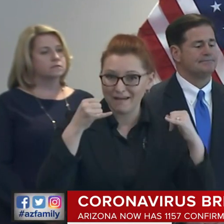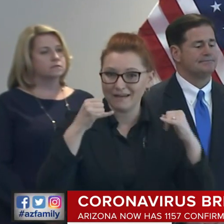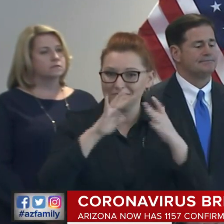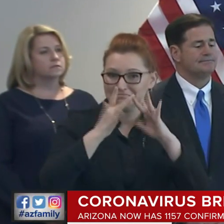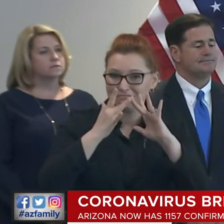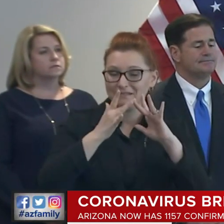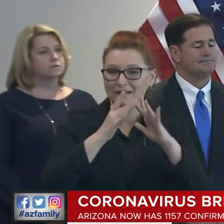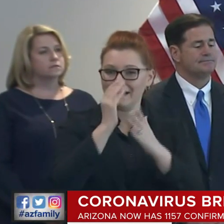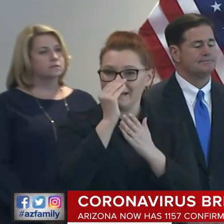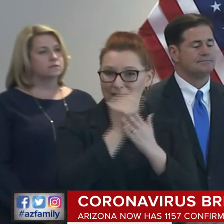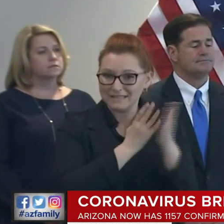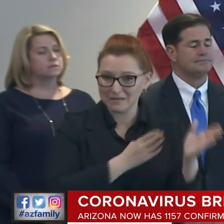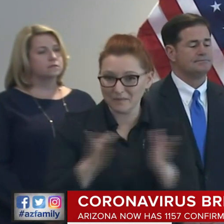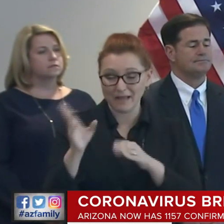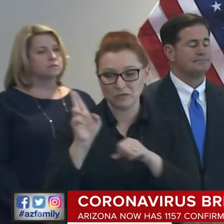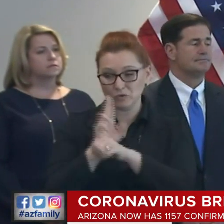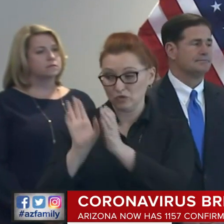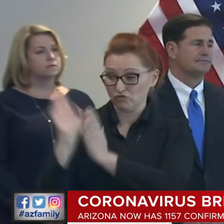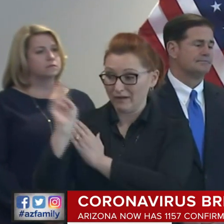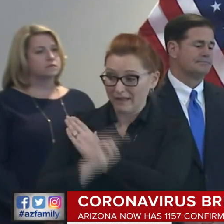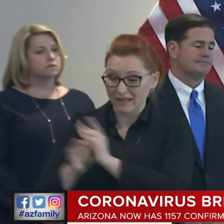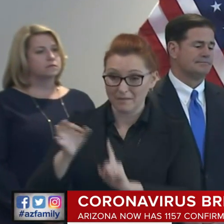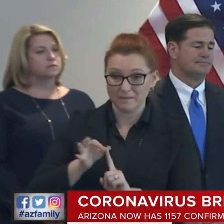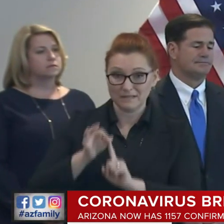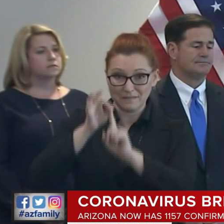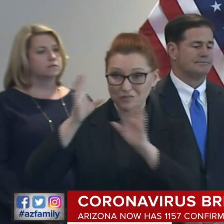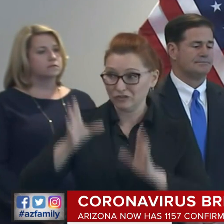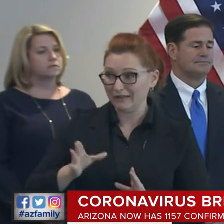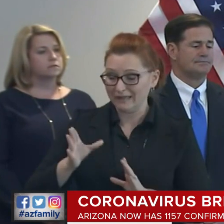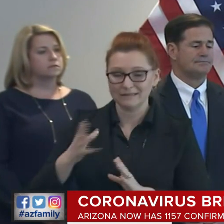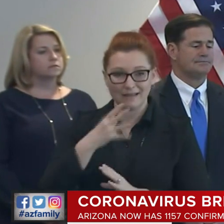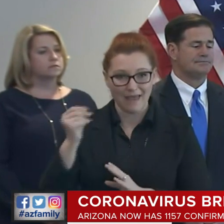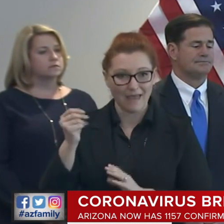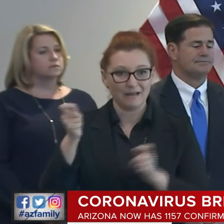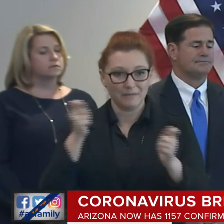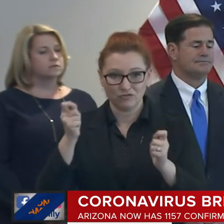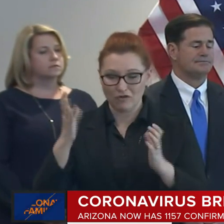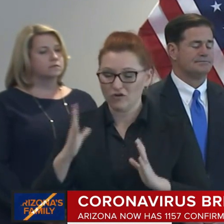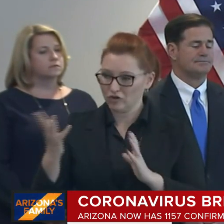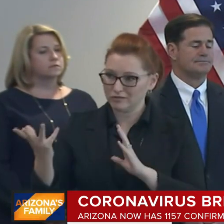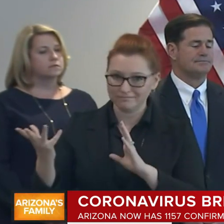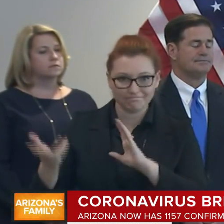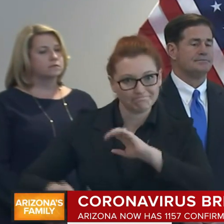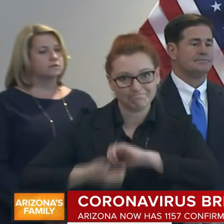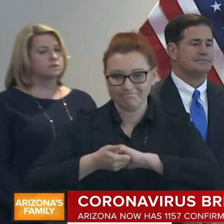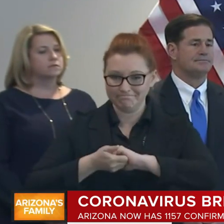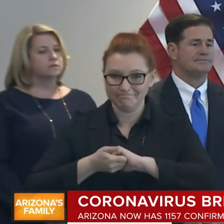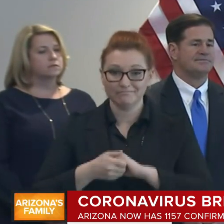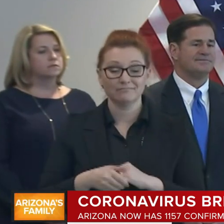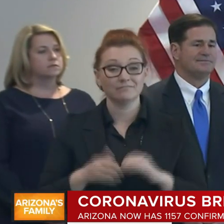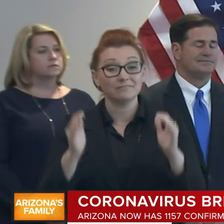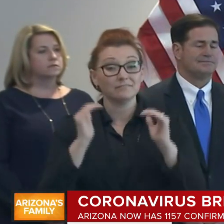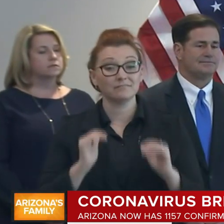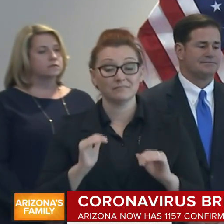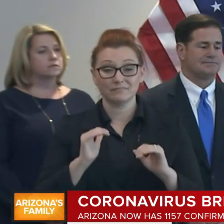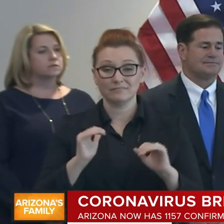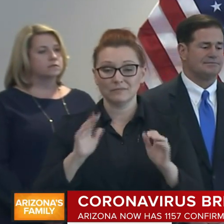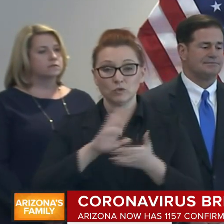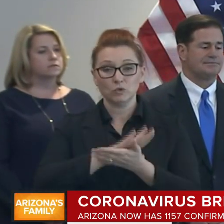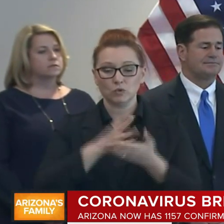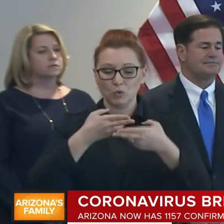with the help of curriculum specialists and administrators. At the Academies of Math and Science,